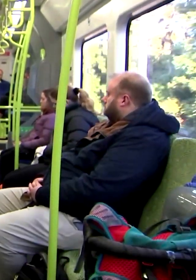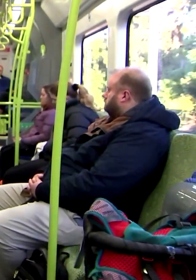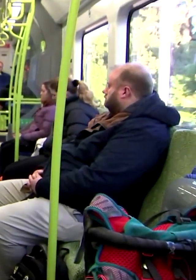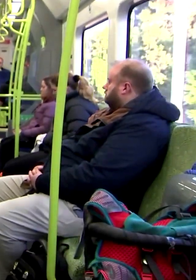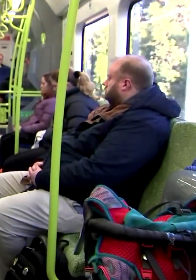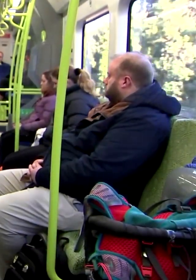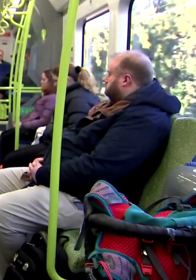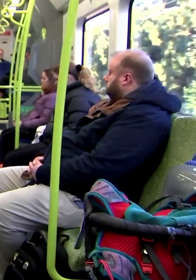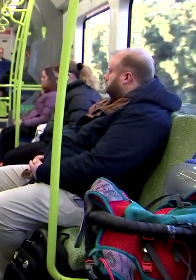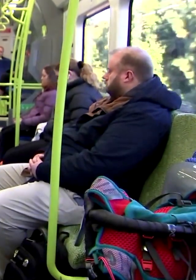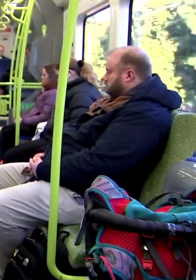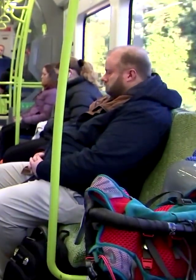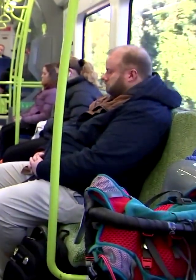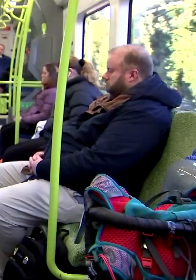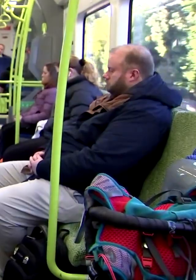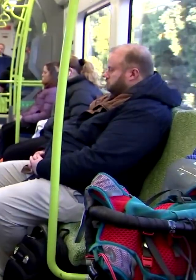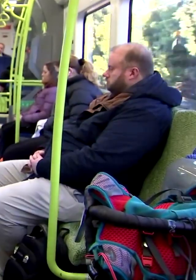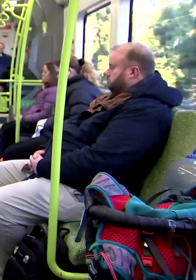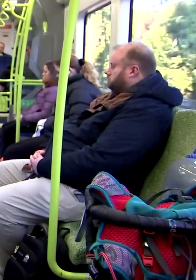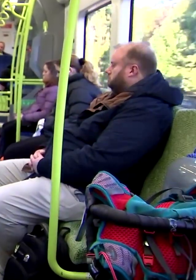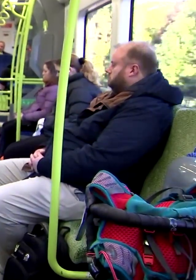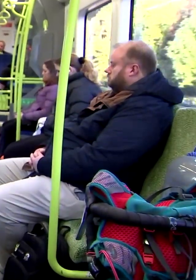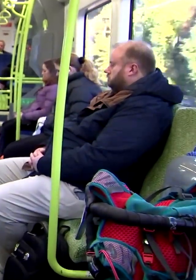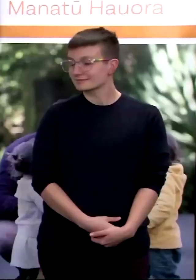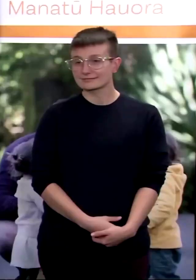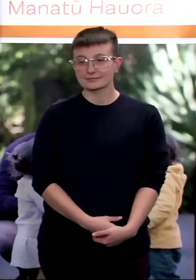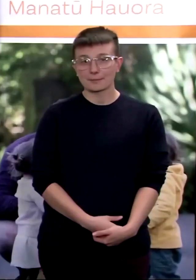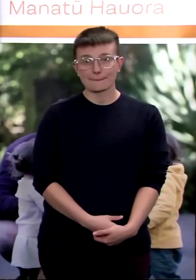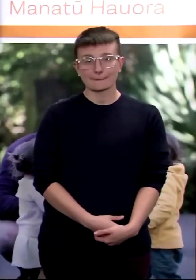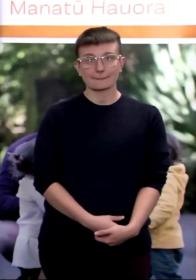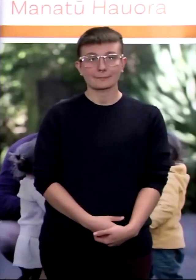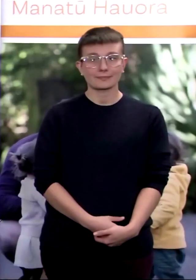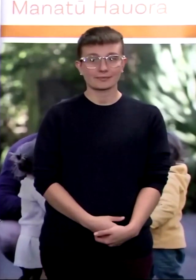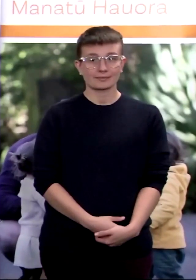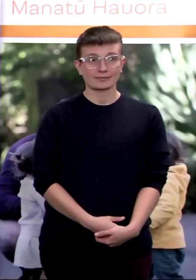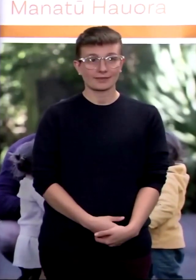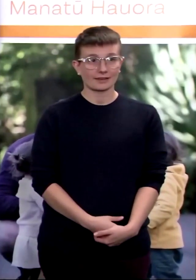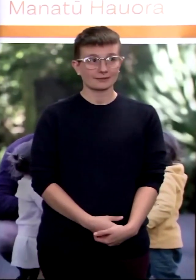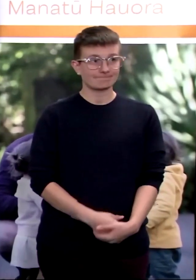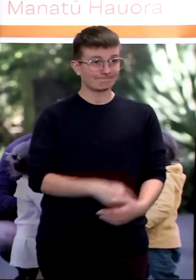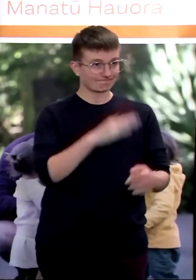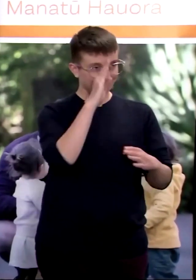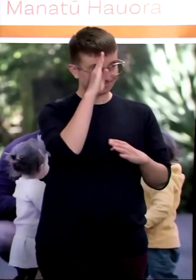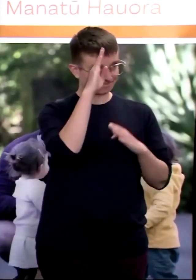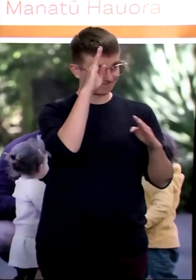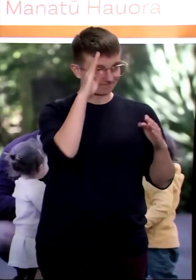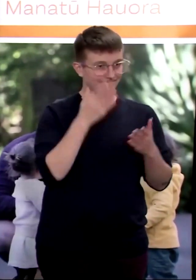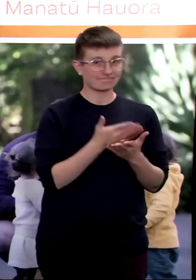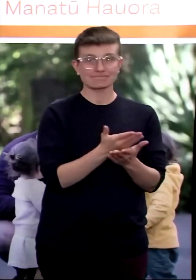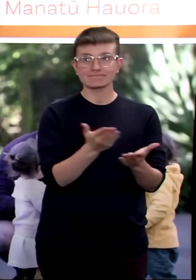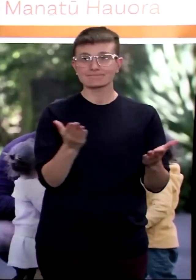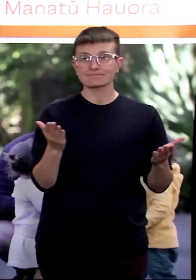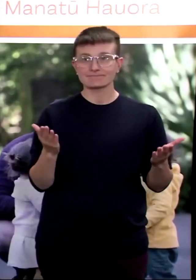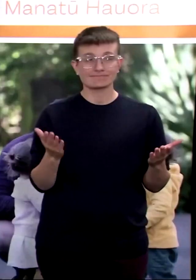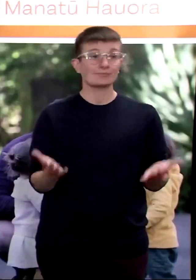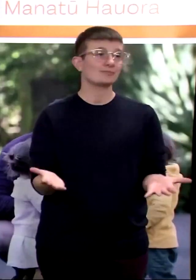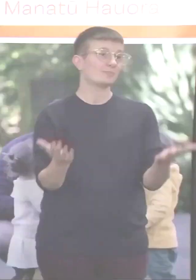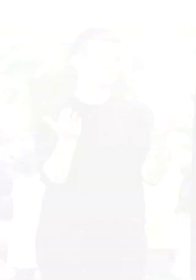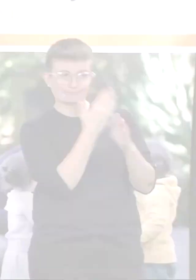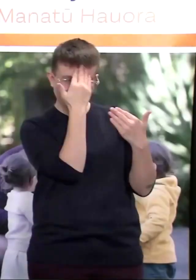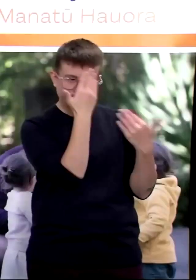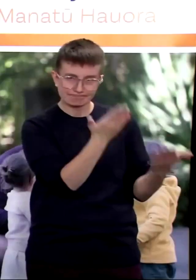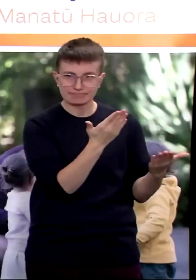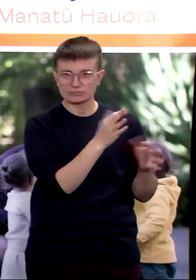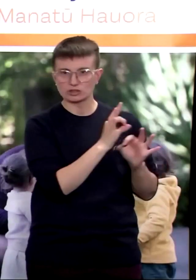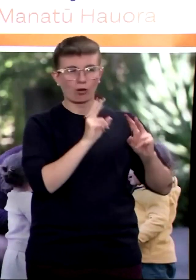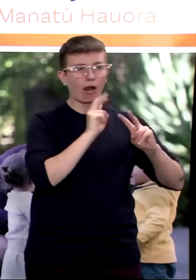declaring it had no new or active cases. Dr Ashley Bloomfield is the country's Director-General of Health.